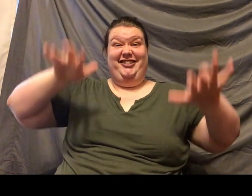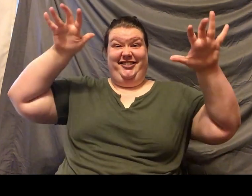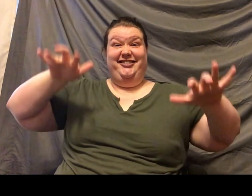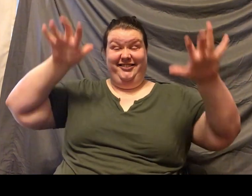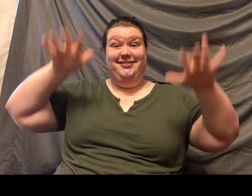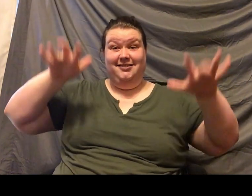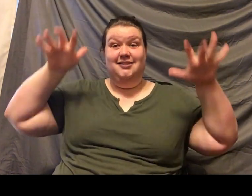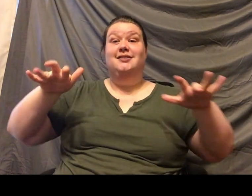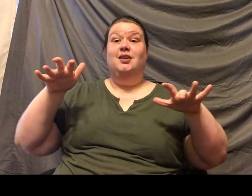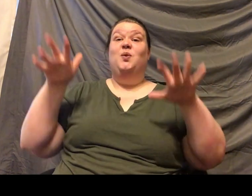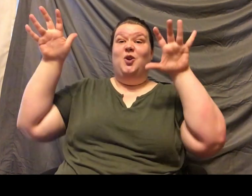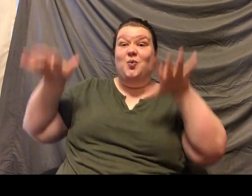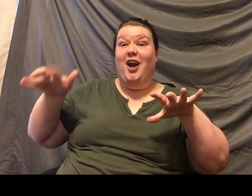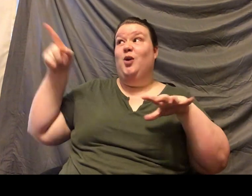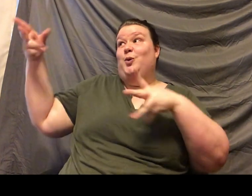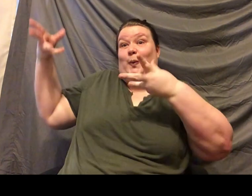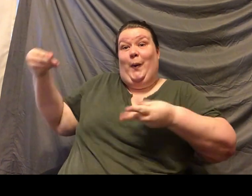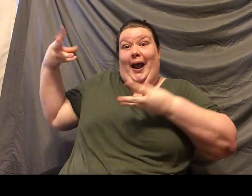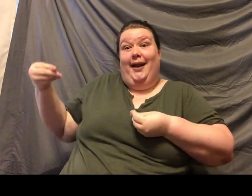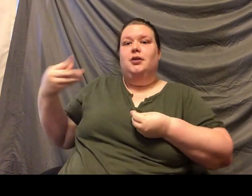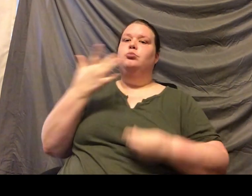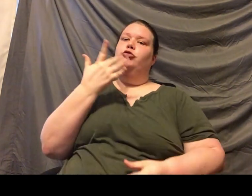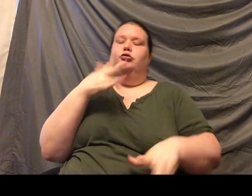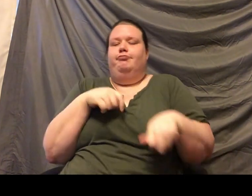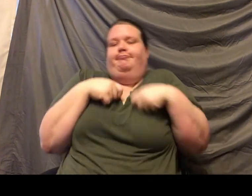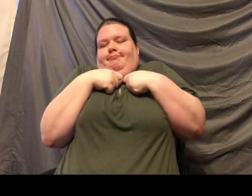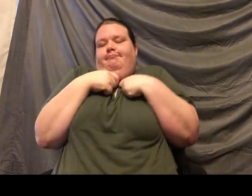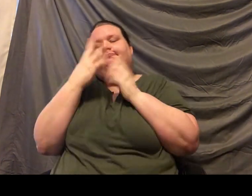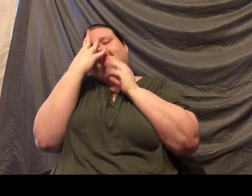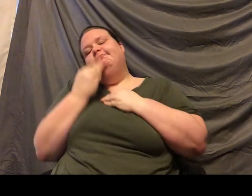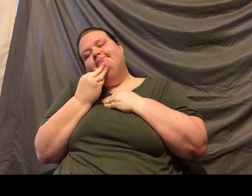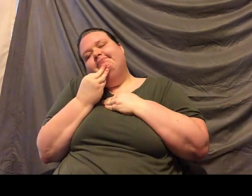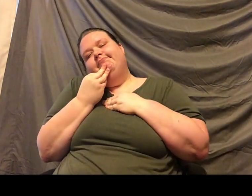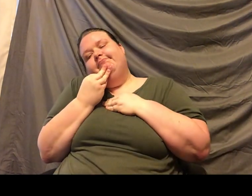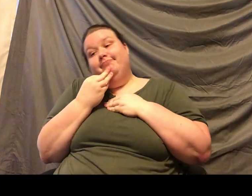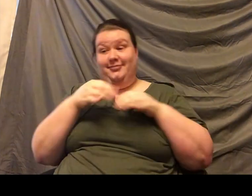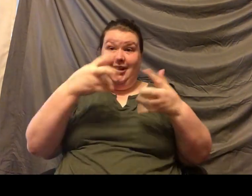do whenever it's raining or when she's wet. She likes to hunker down. Still hanging out, Moe?